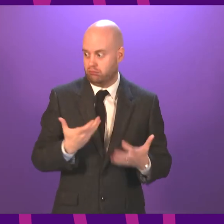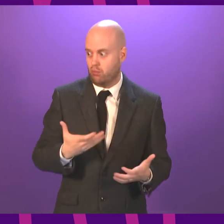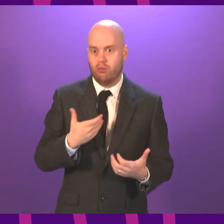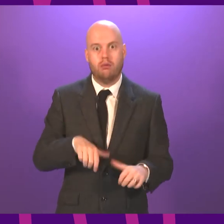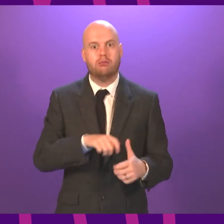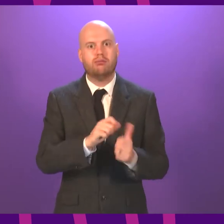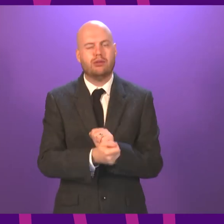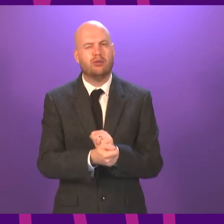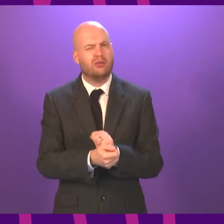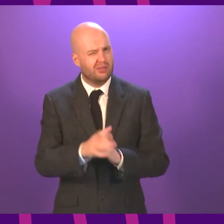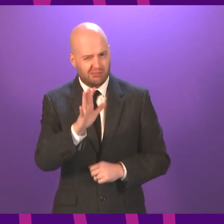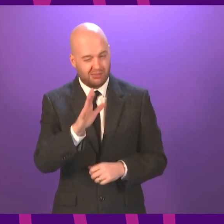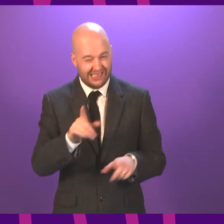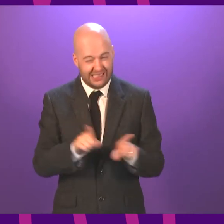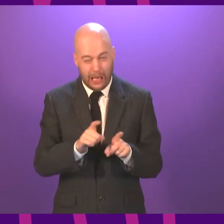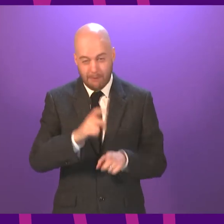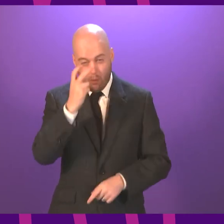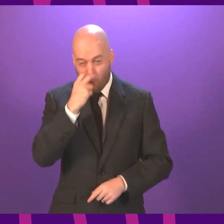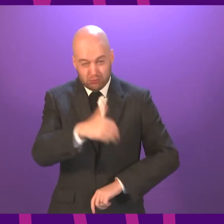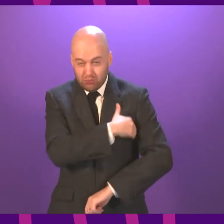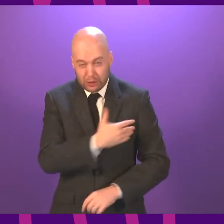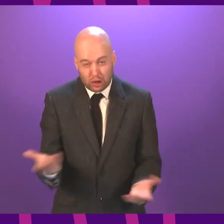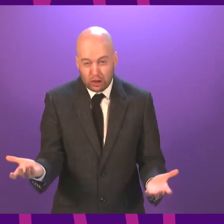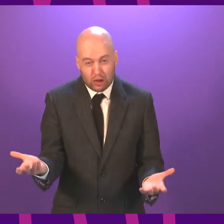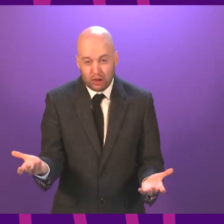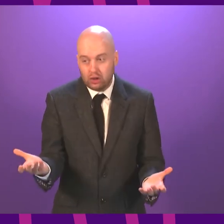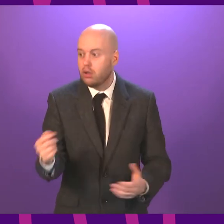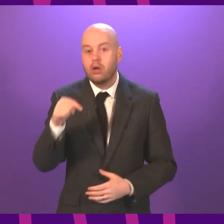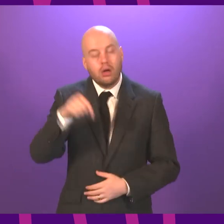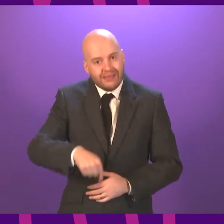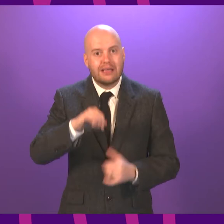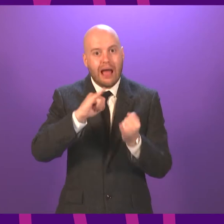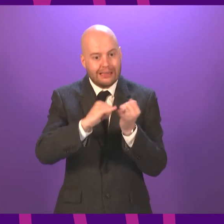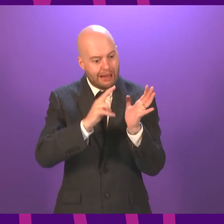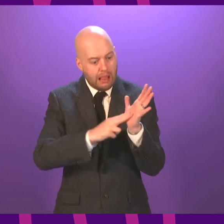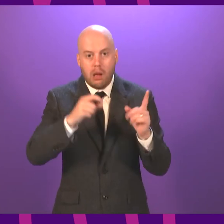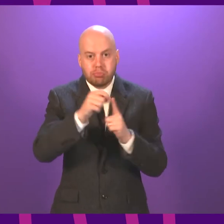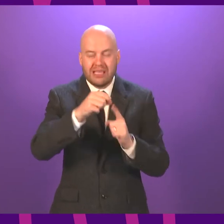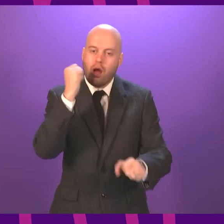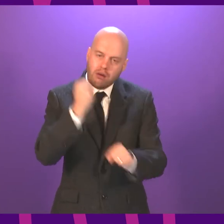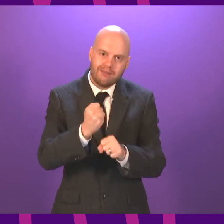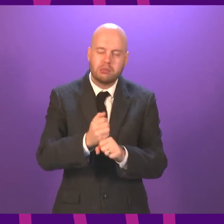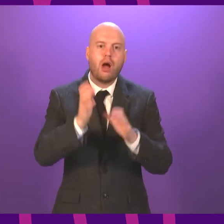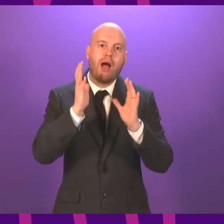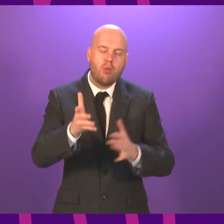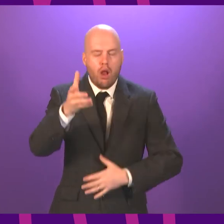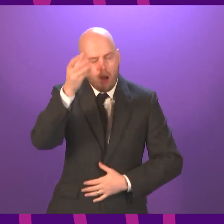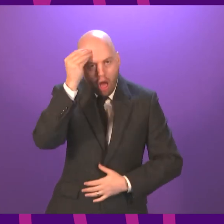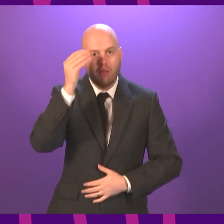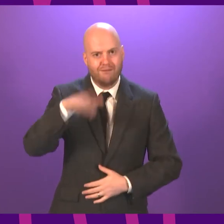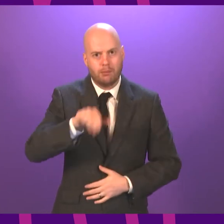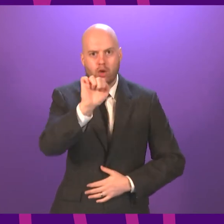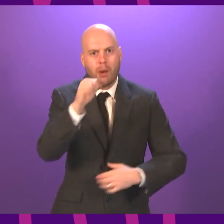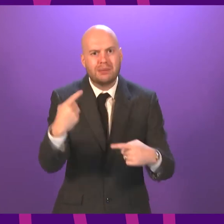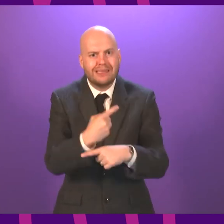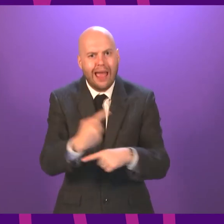Somerville is in, but it's the same old shambles. This SNP government needs to learn from its mistakes, but it's determined instead, just